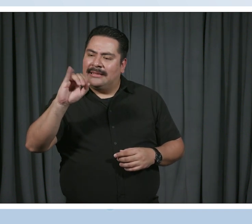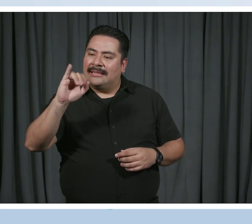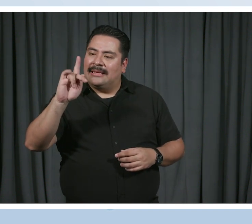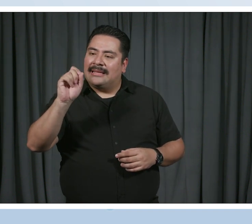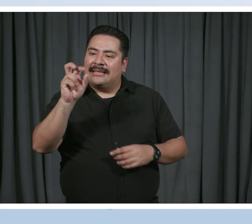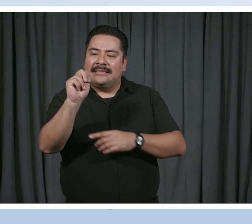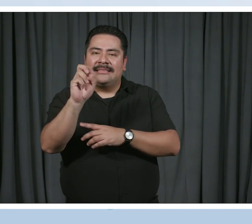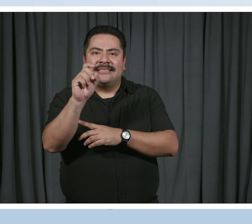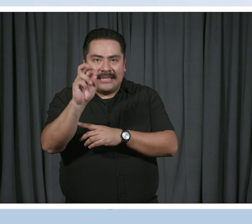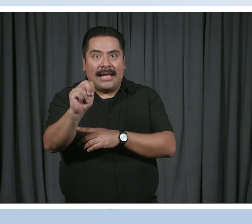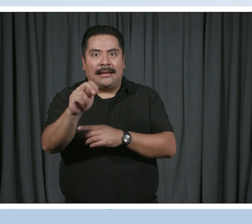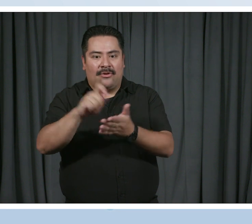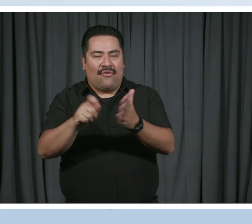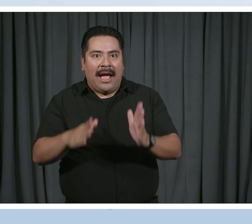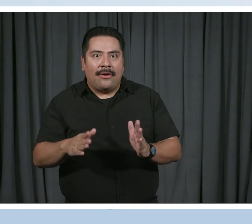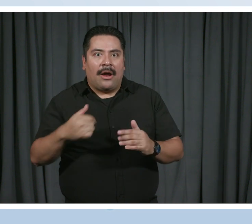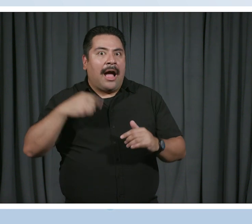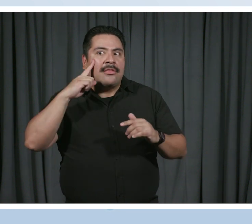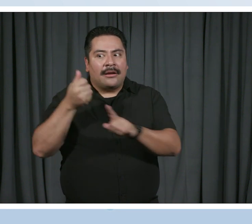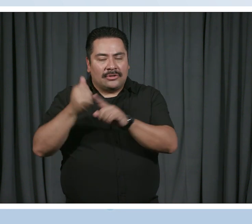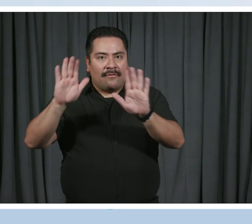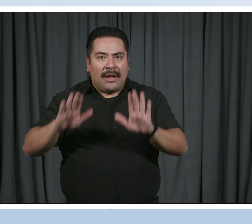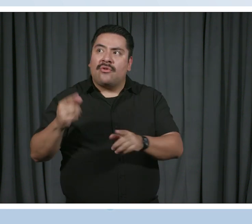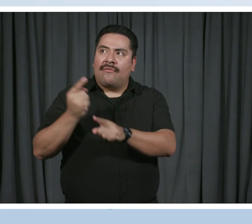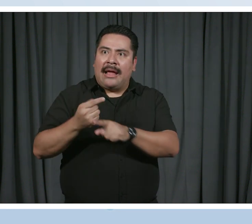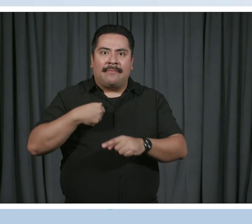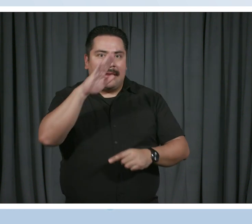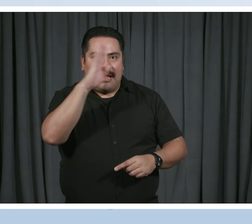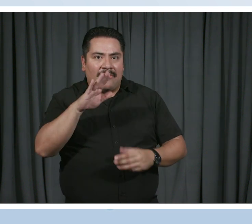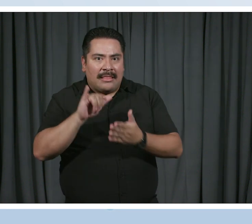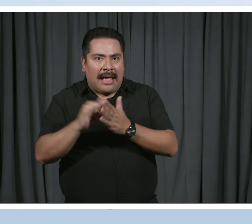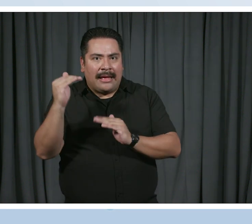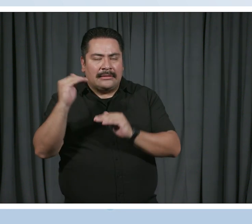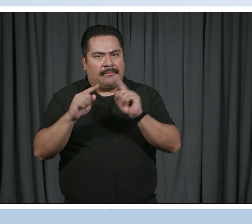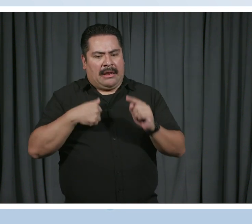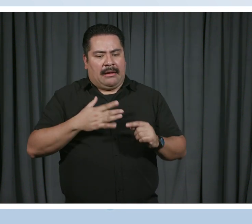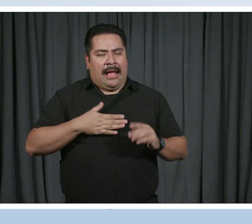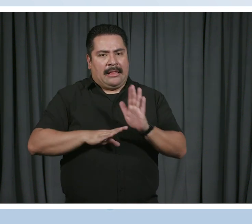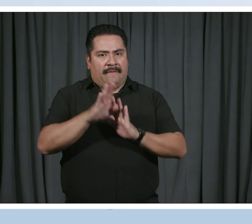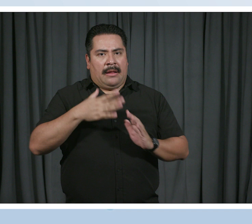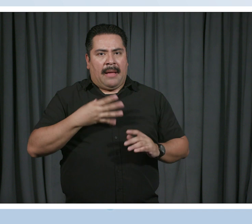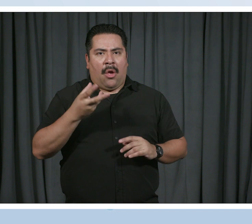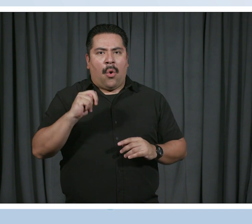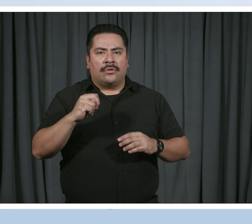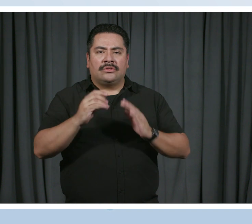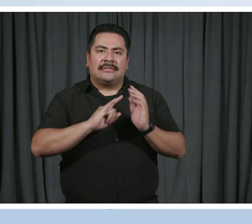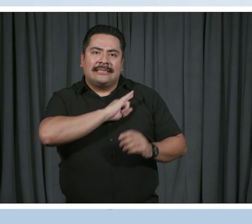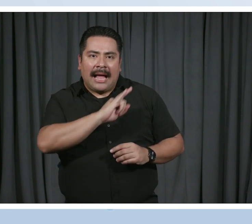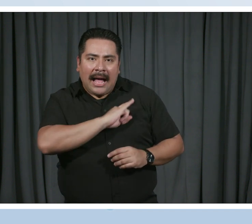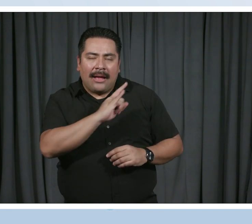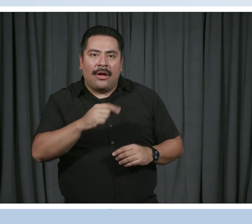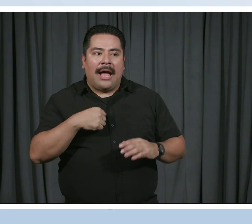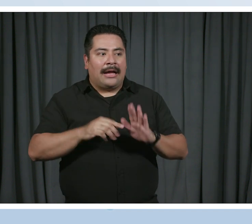Dickinson. Like, I thought she was great. And they're like, you're right. I'll never be that. But I developed my own style. And I developed